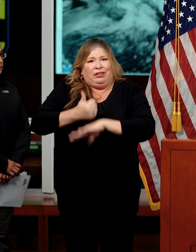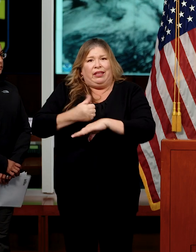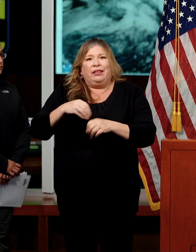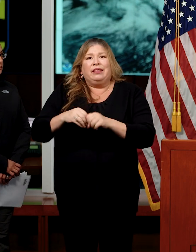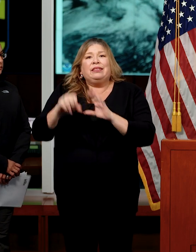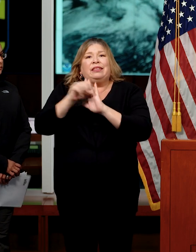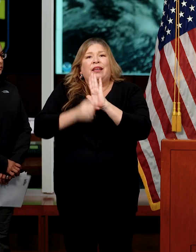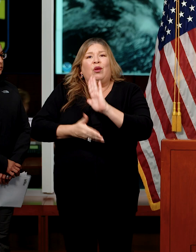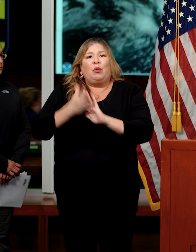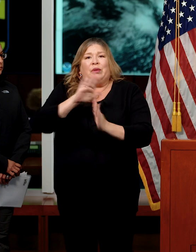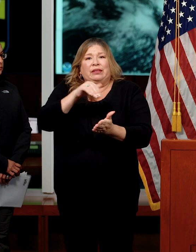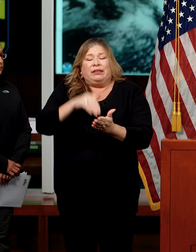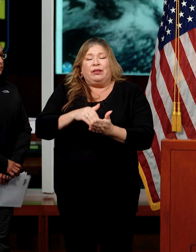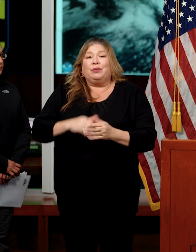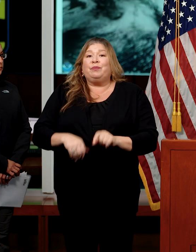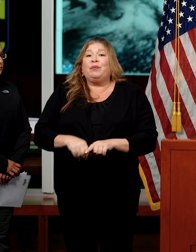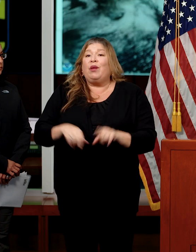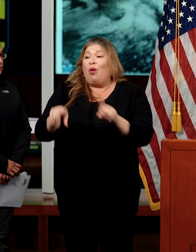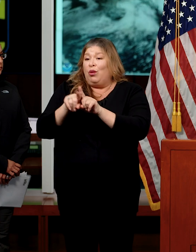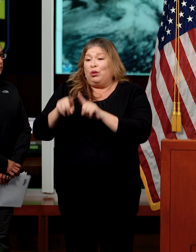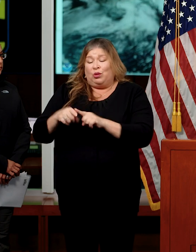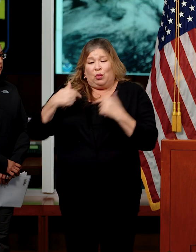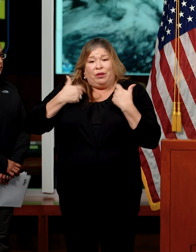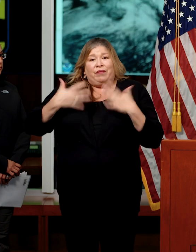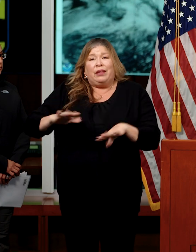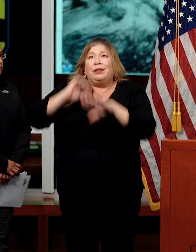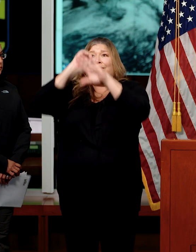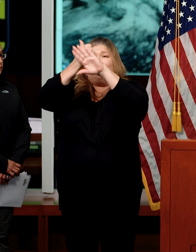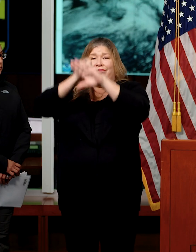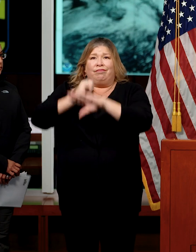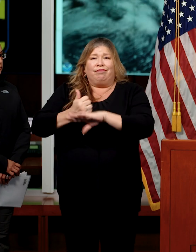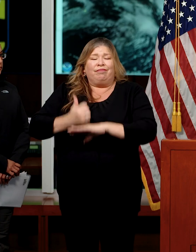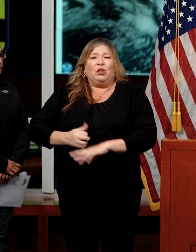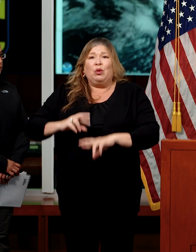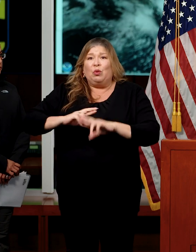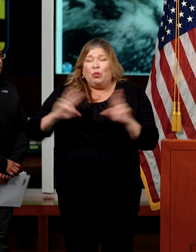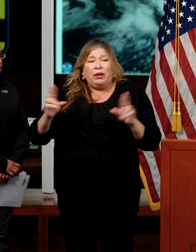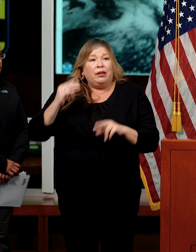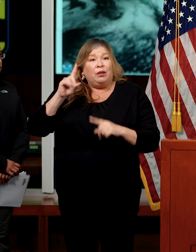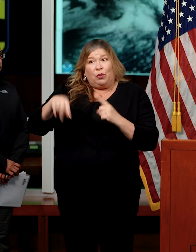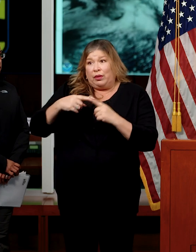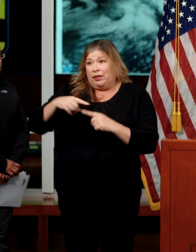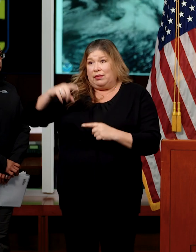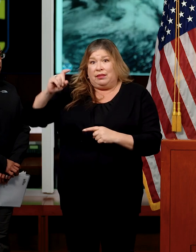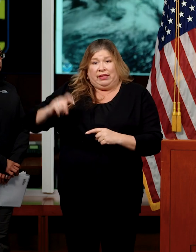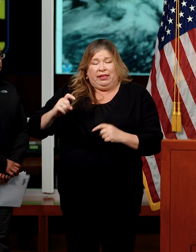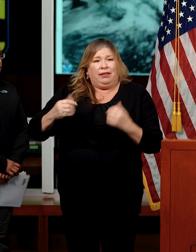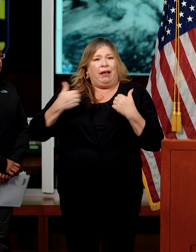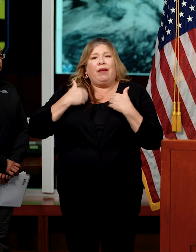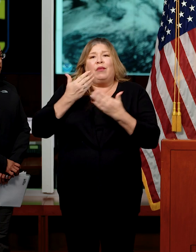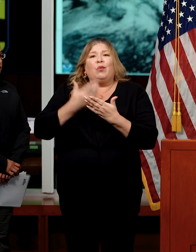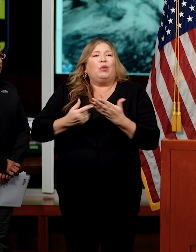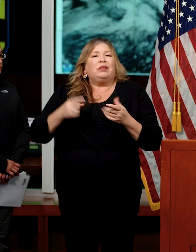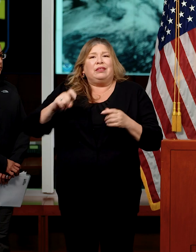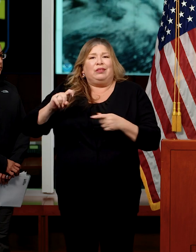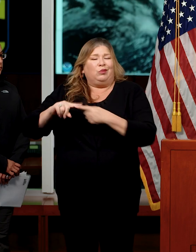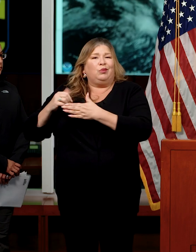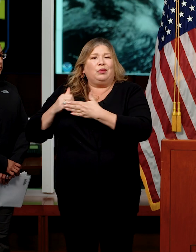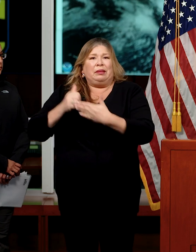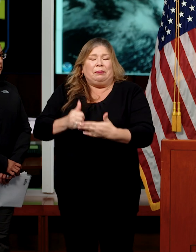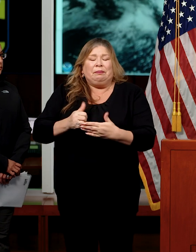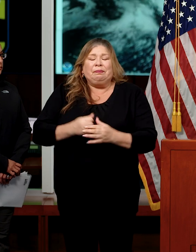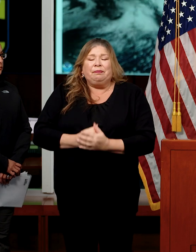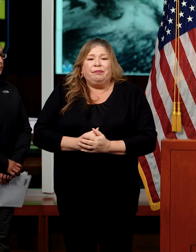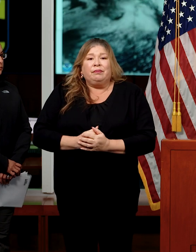pre-positioned commodities to make sure that we can have resources available as needed to support the state's requests.